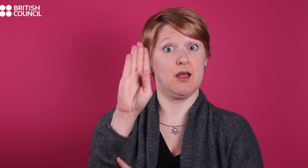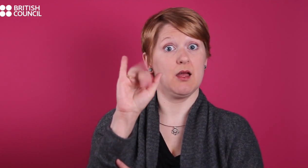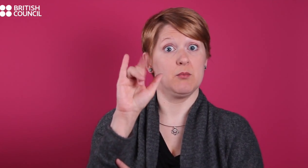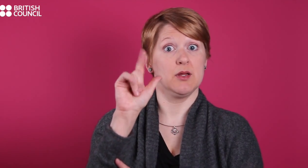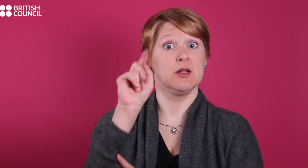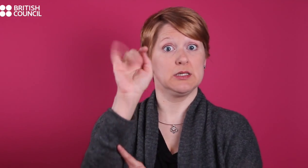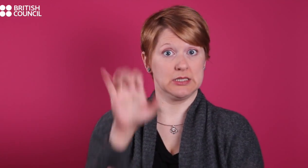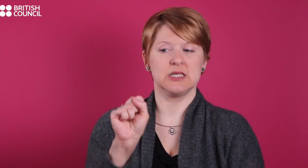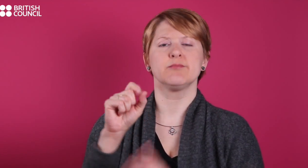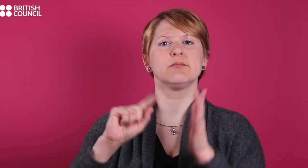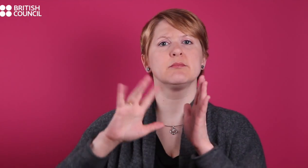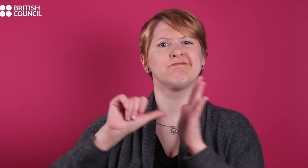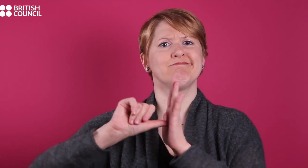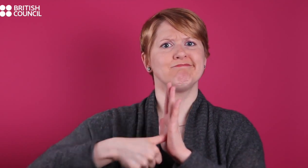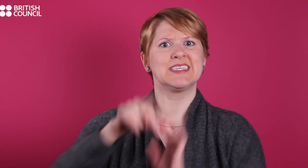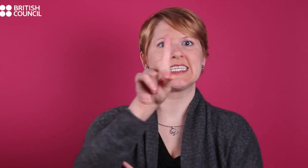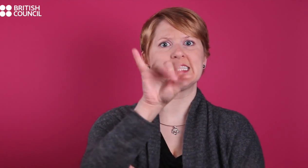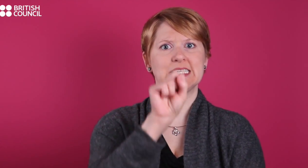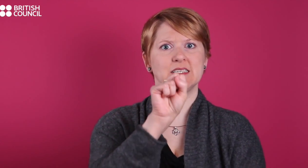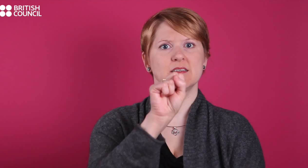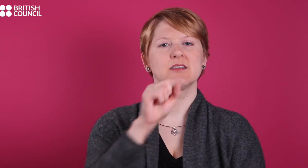word dis. That already has a negative cogitation. I am Deaf.